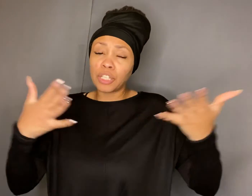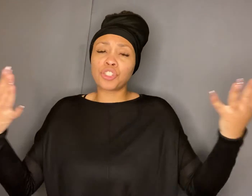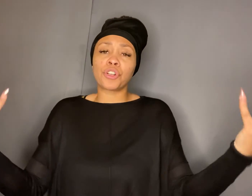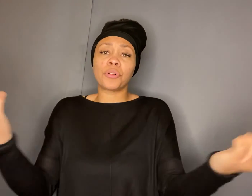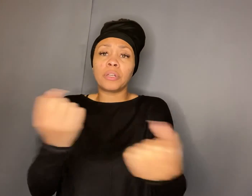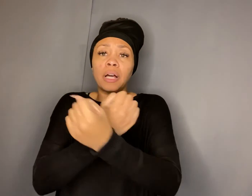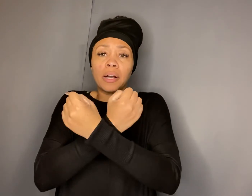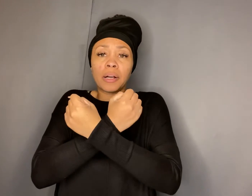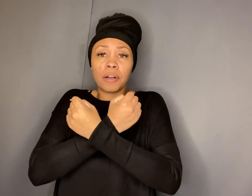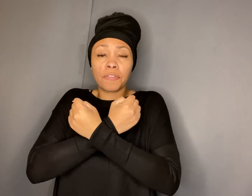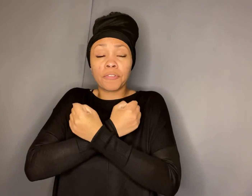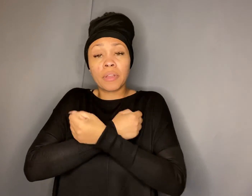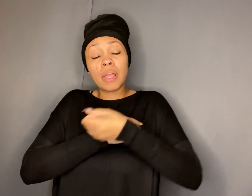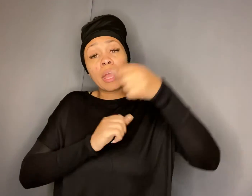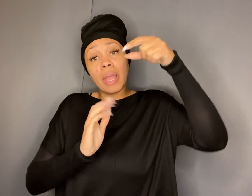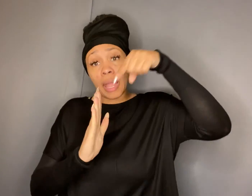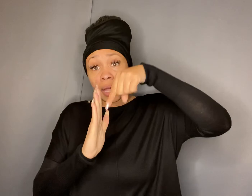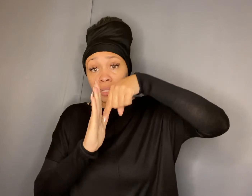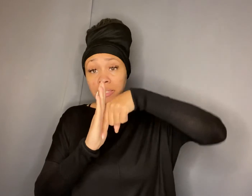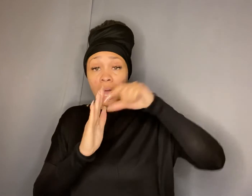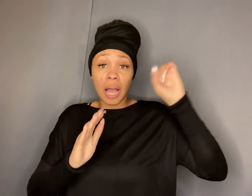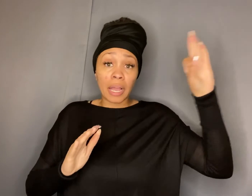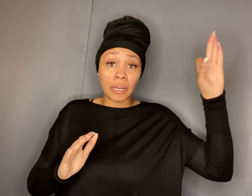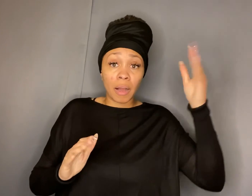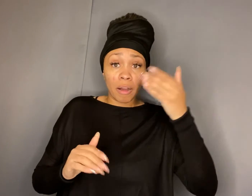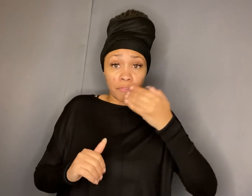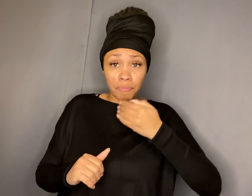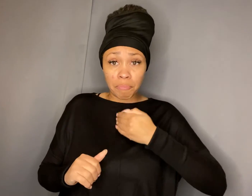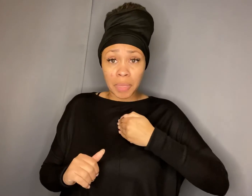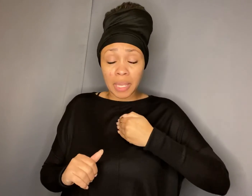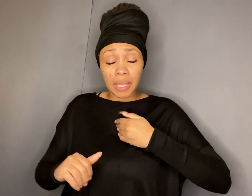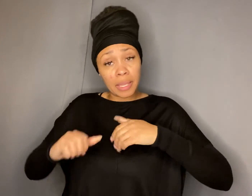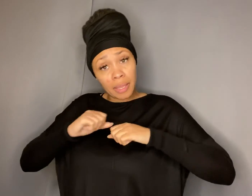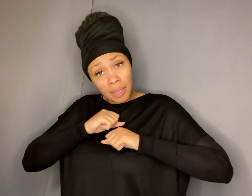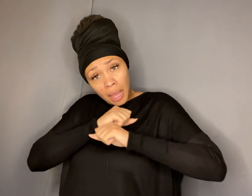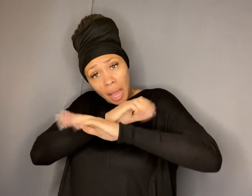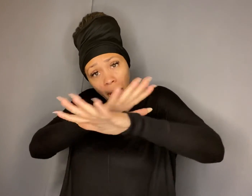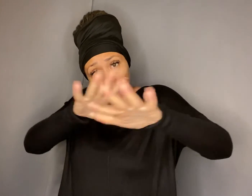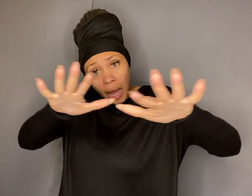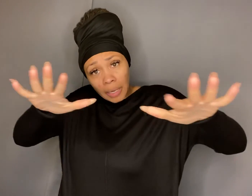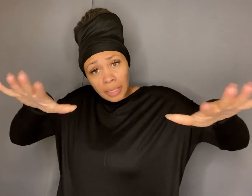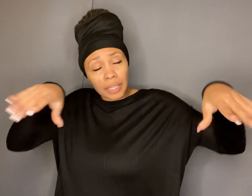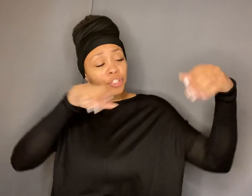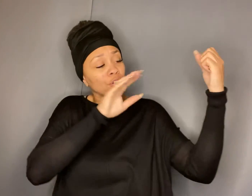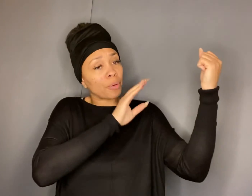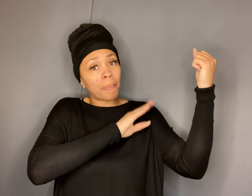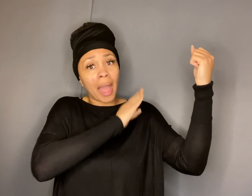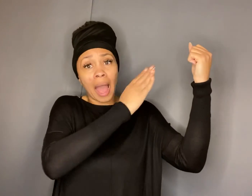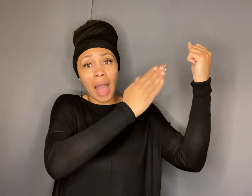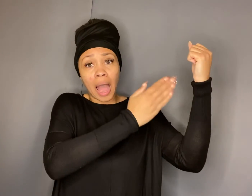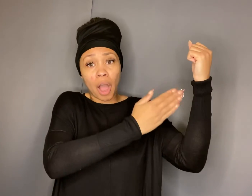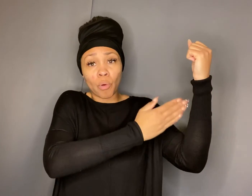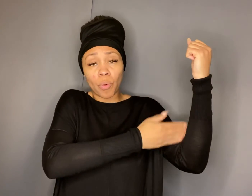your love inside of me unleash your power